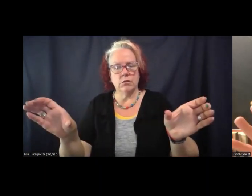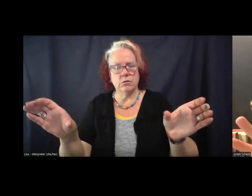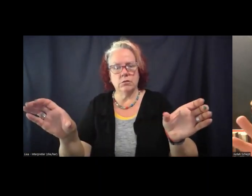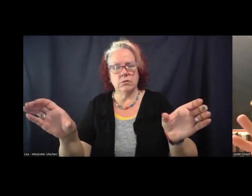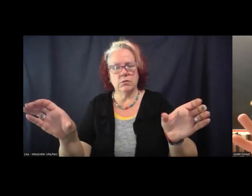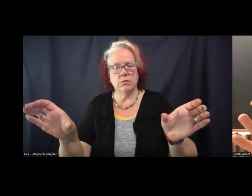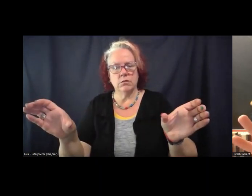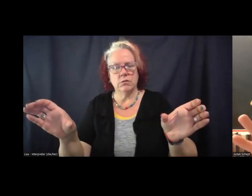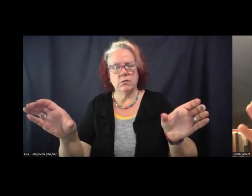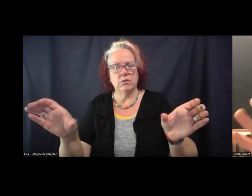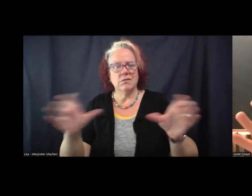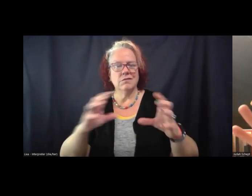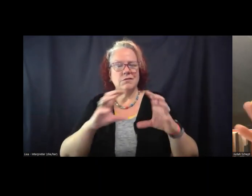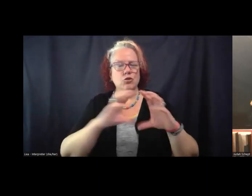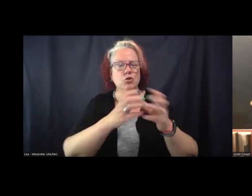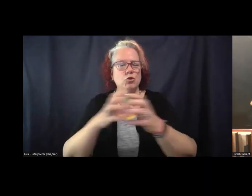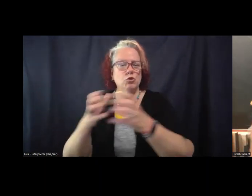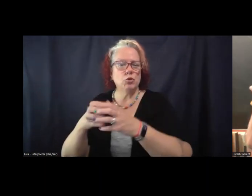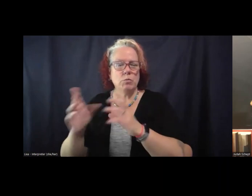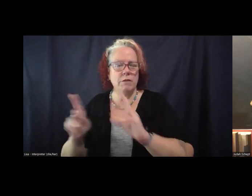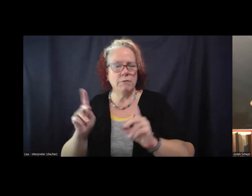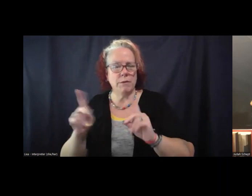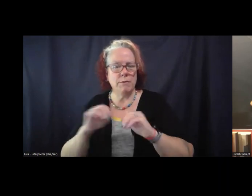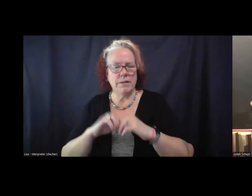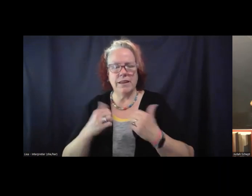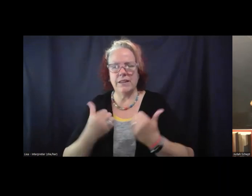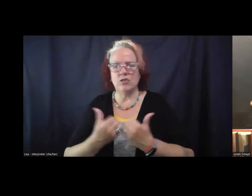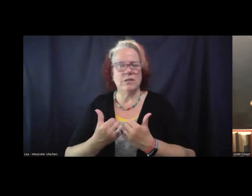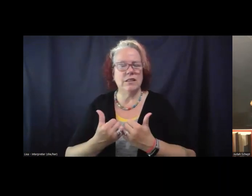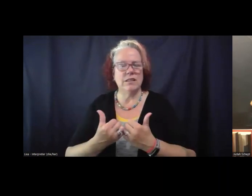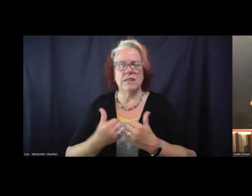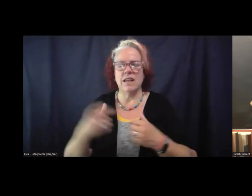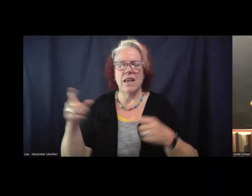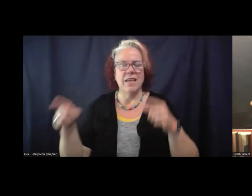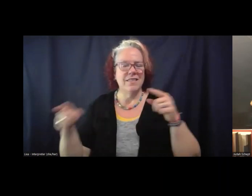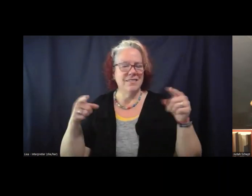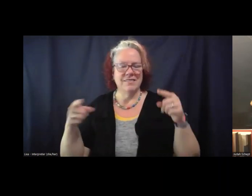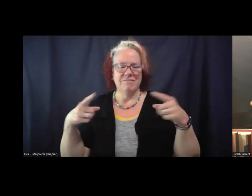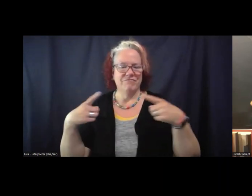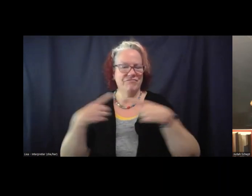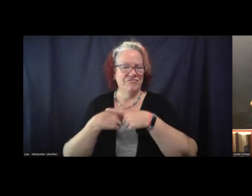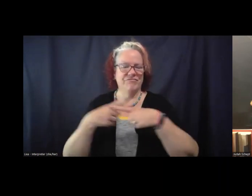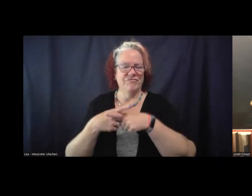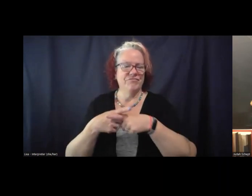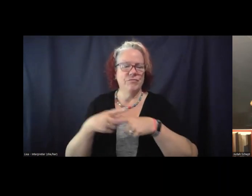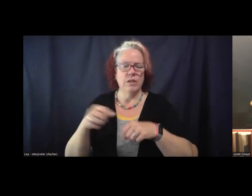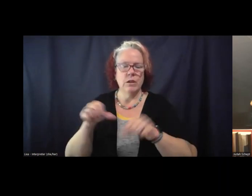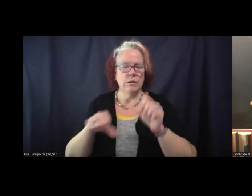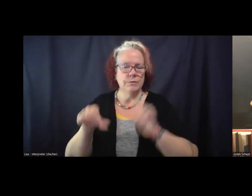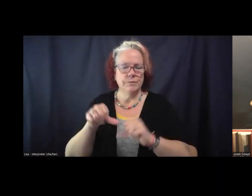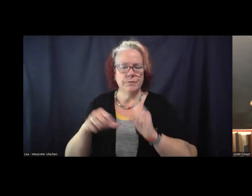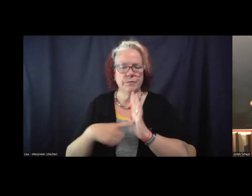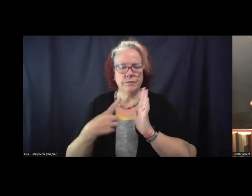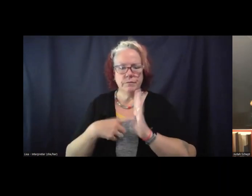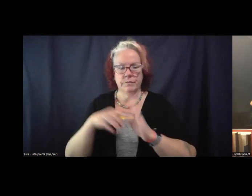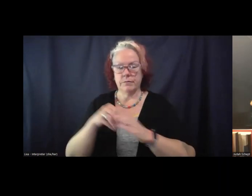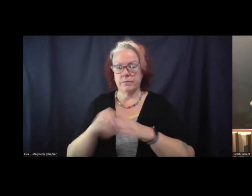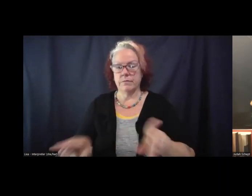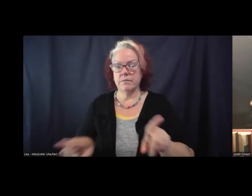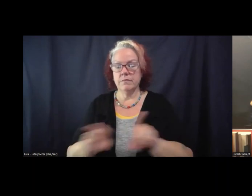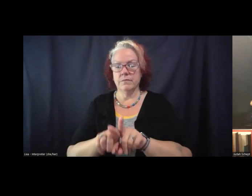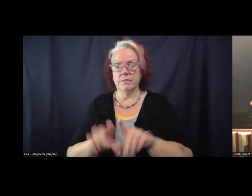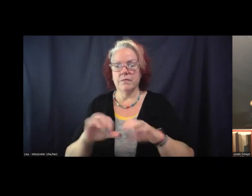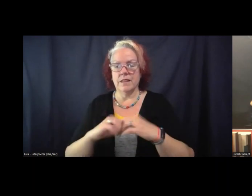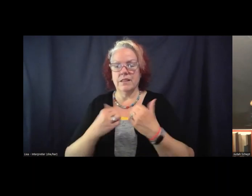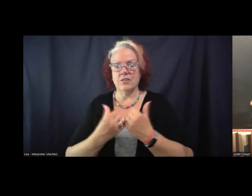collection of people and agencies that are in contradiction with each other and sometimes within the same agency. So to be very